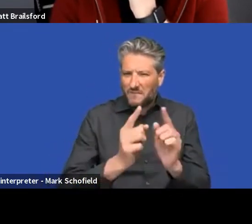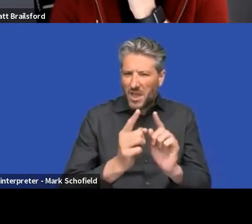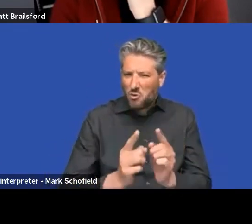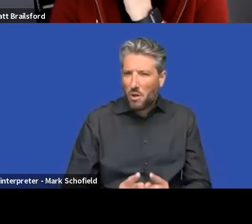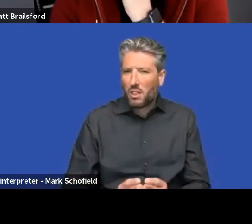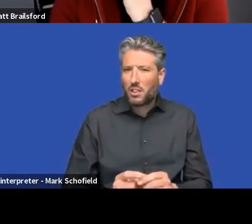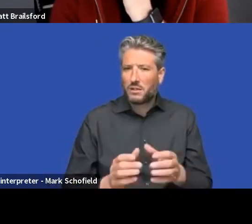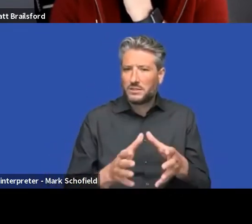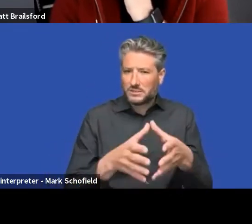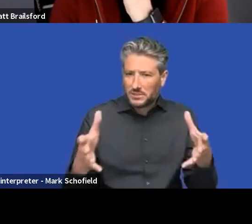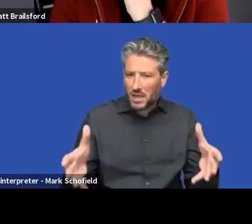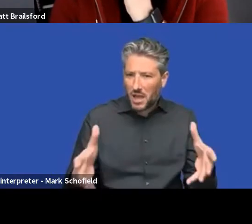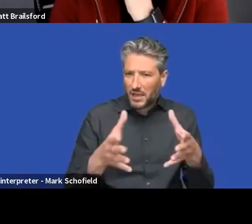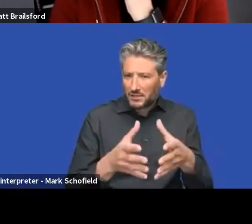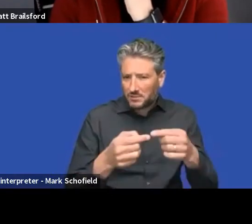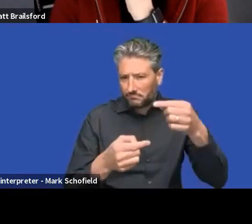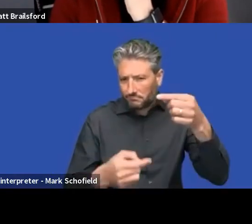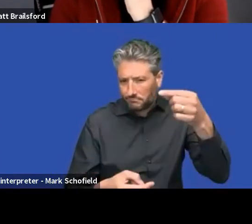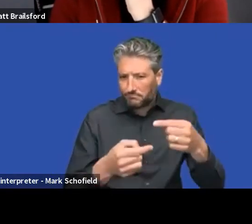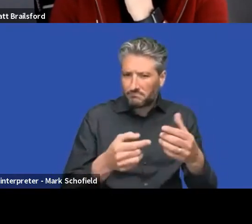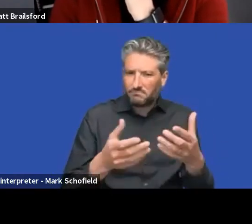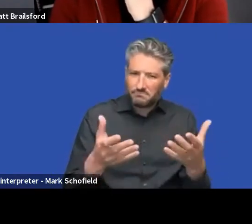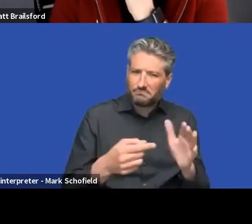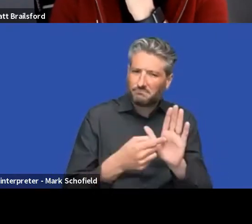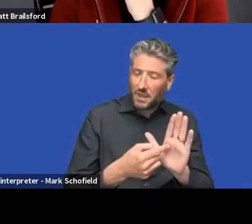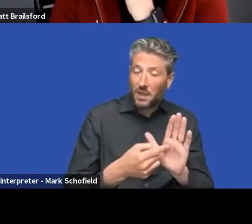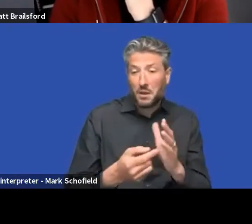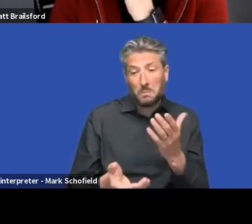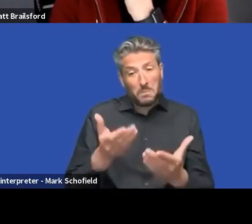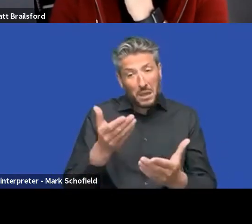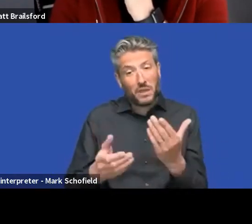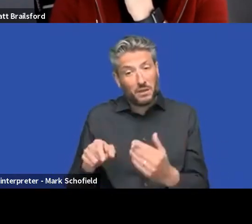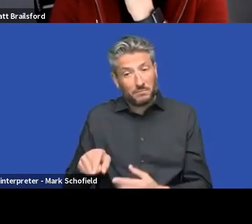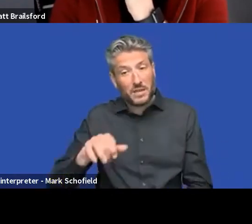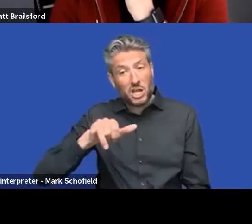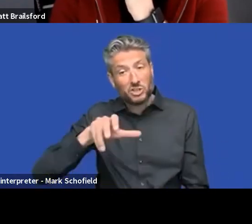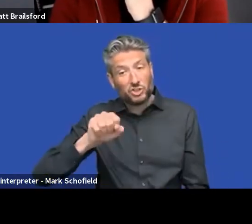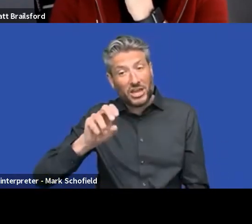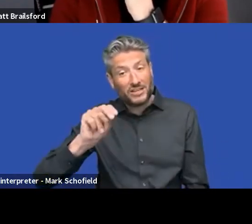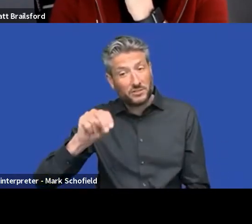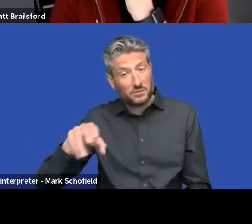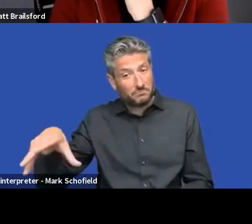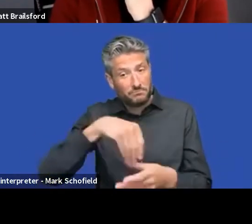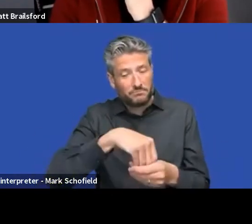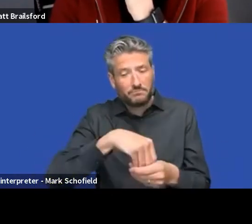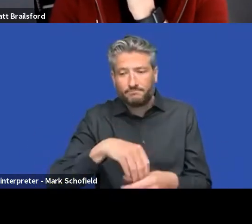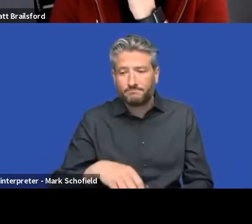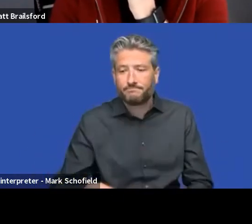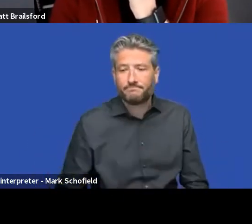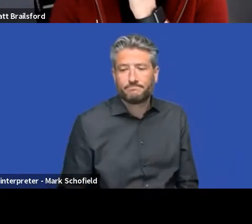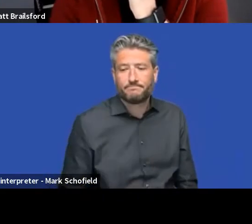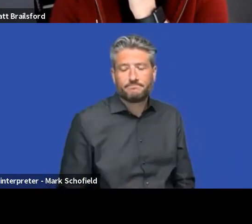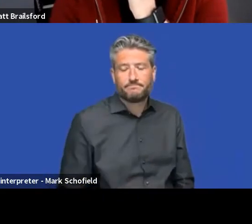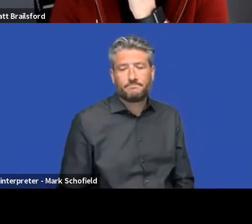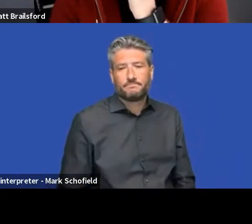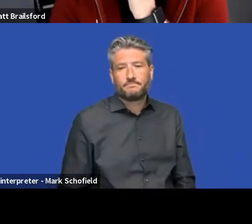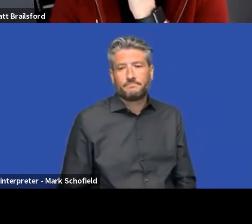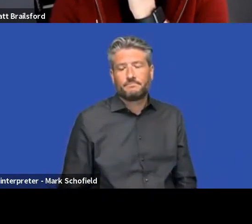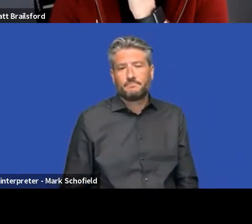them into JSON so they can be used by JavaScript? Yeah, we talked a lot about what's the like, what's the business